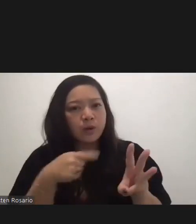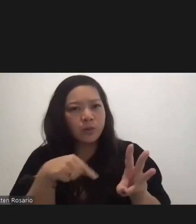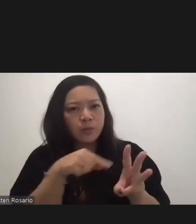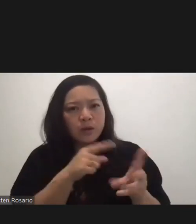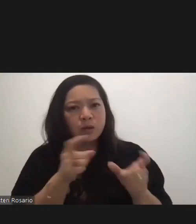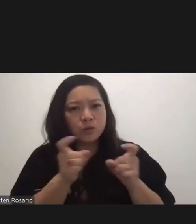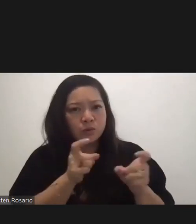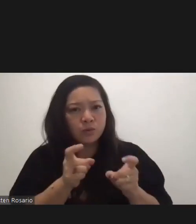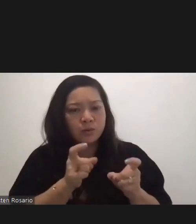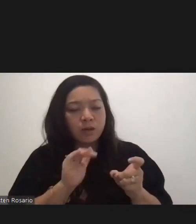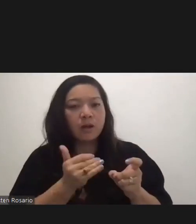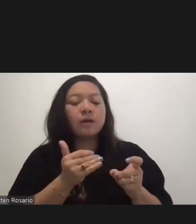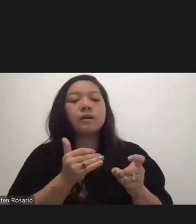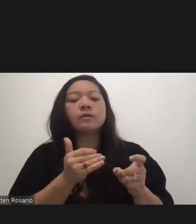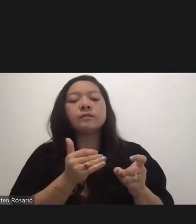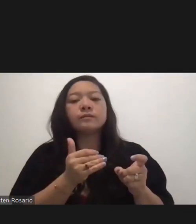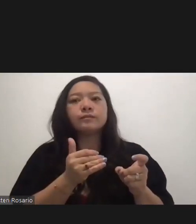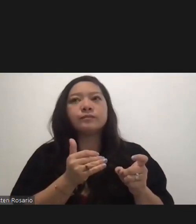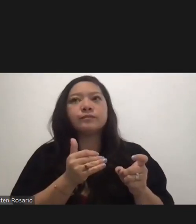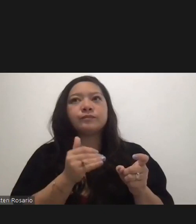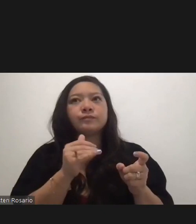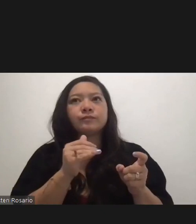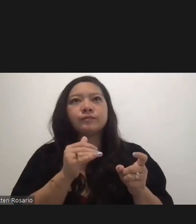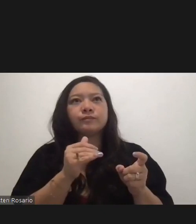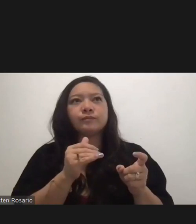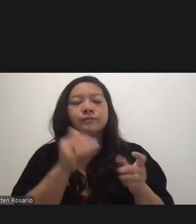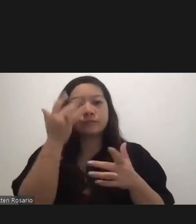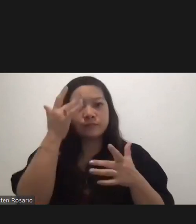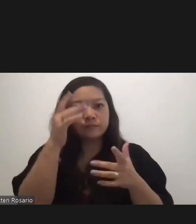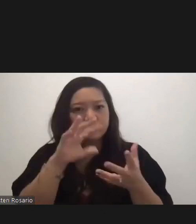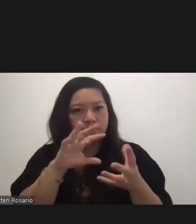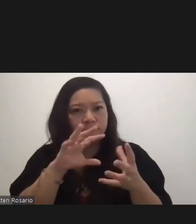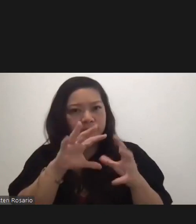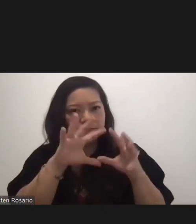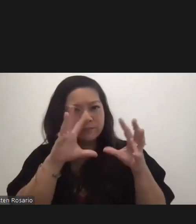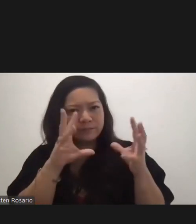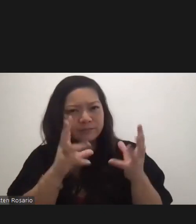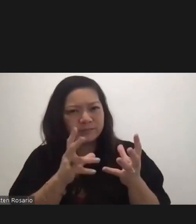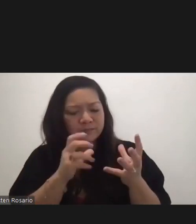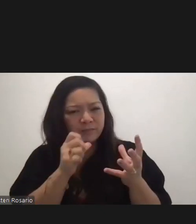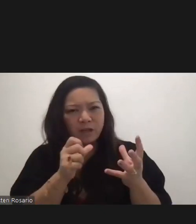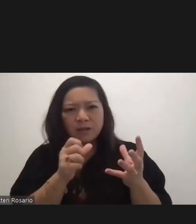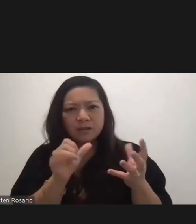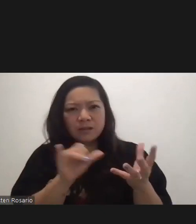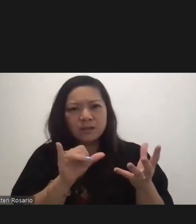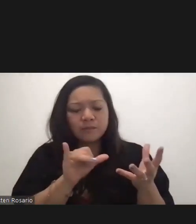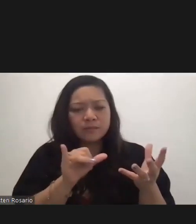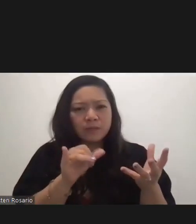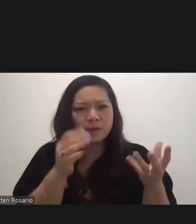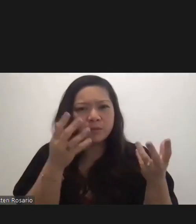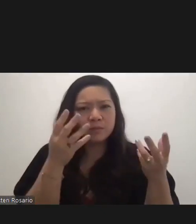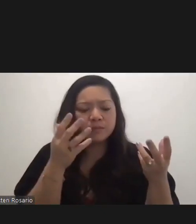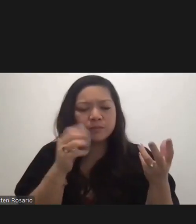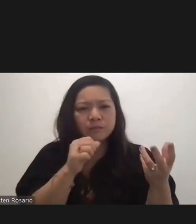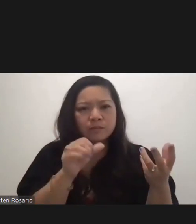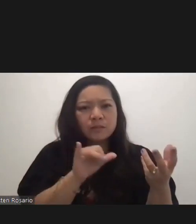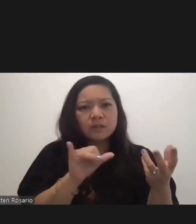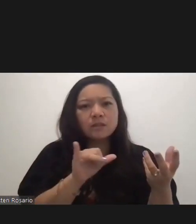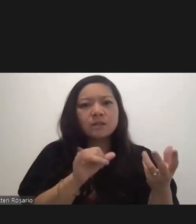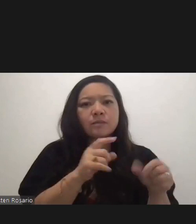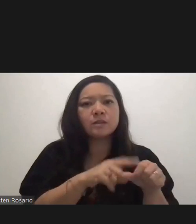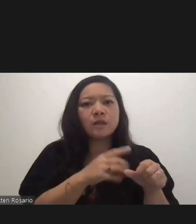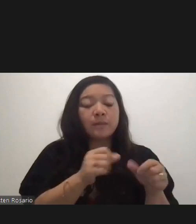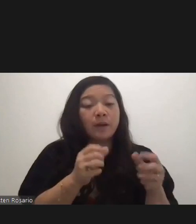this pandemic is, again, a very unprecedented time. And I'm actually very